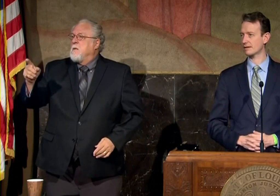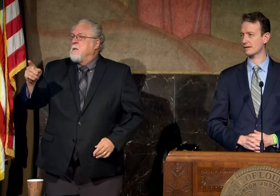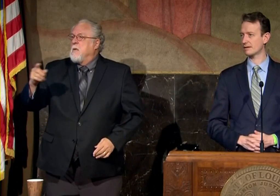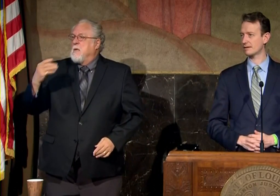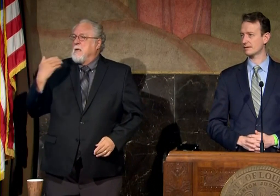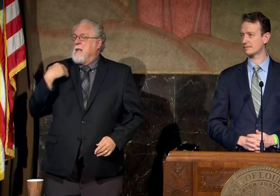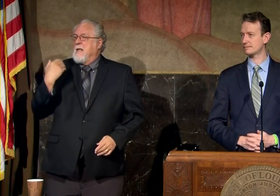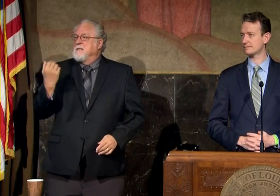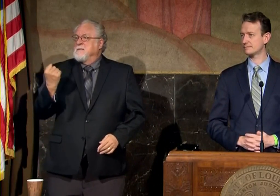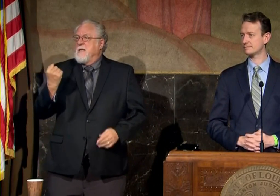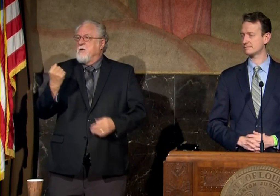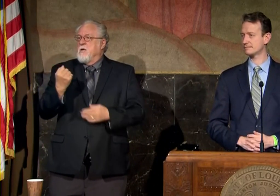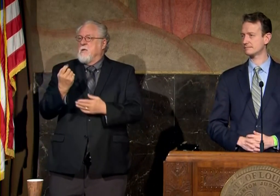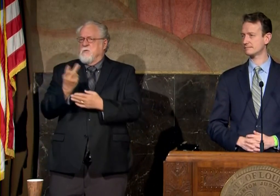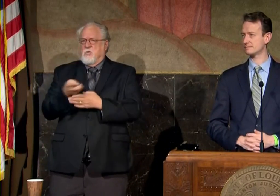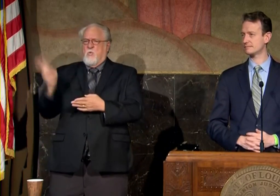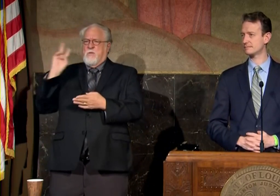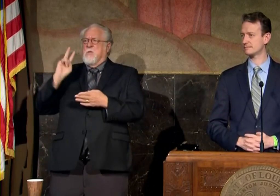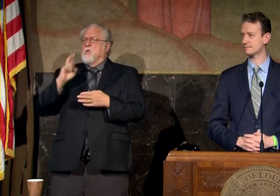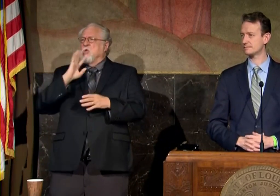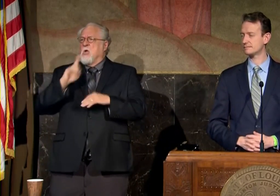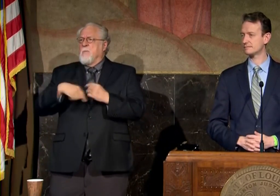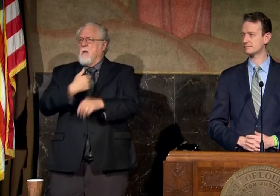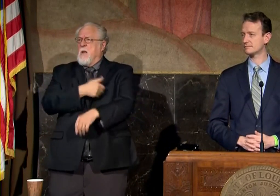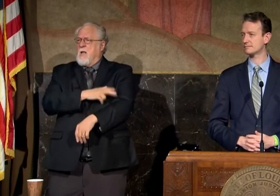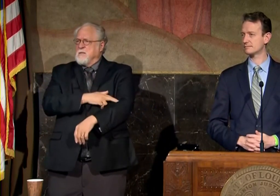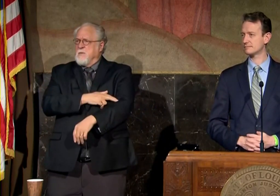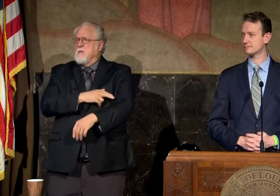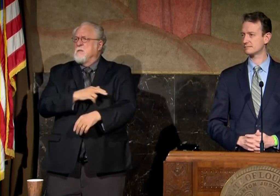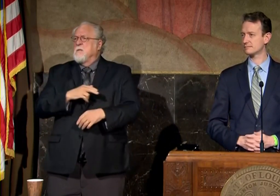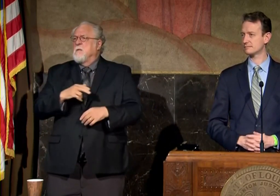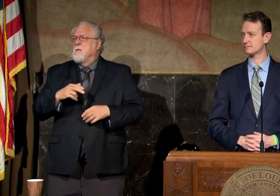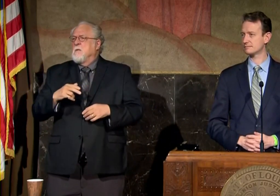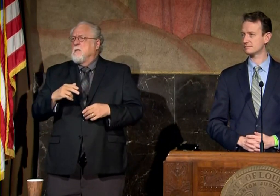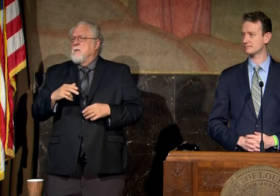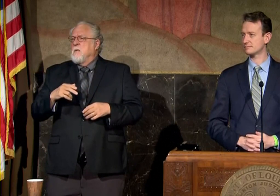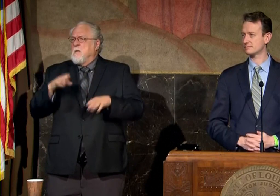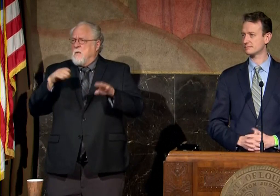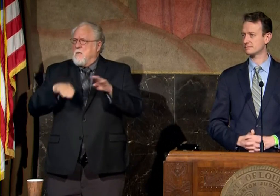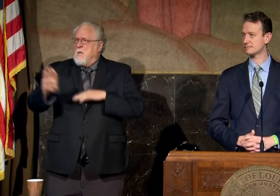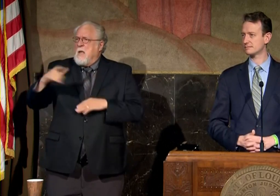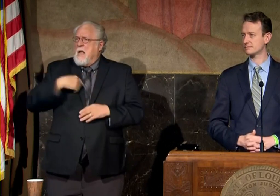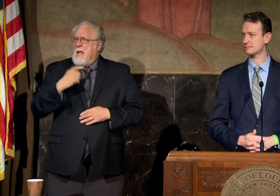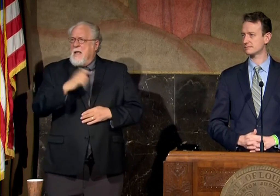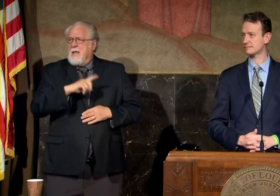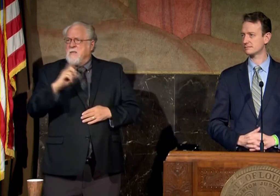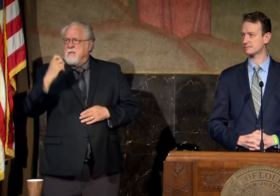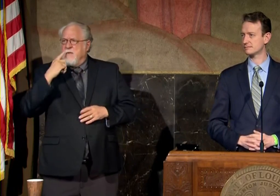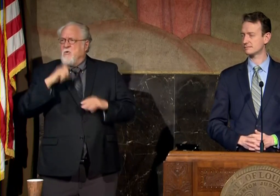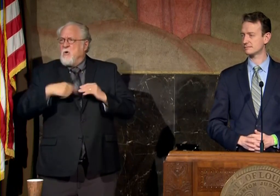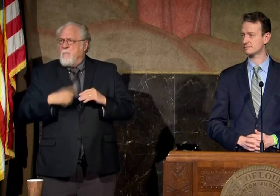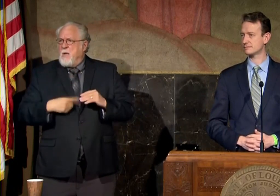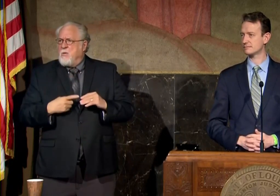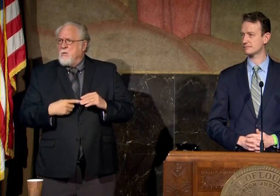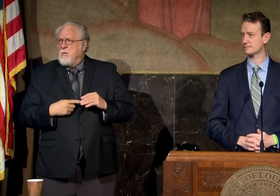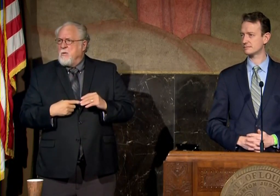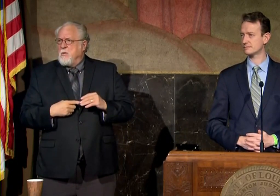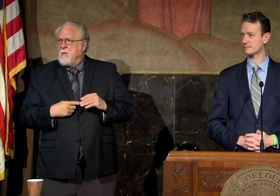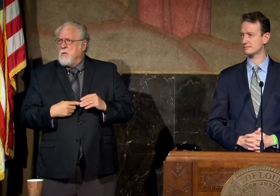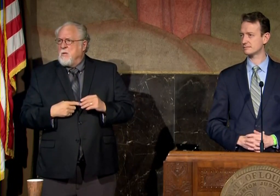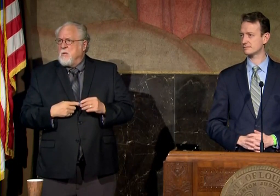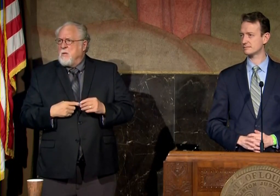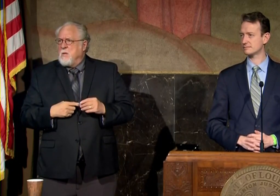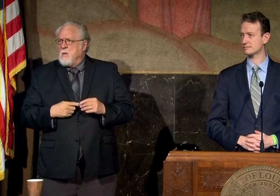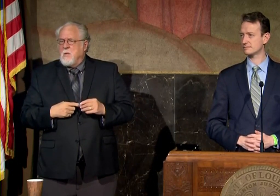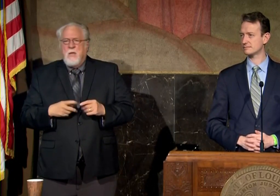more than a week ago when we were talking about hospital hospitalizations rising i asked the governor about cutting off